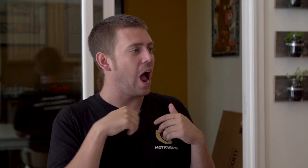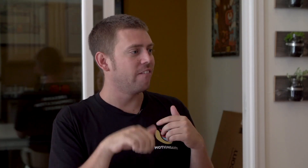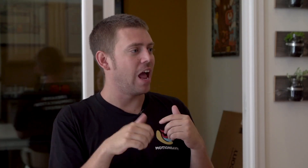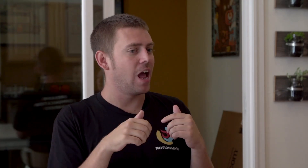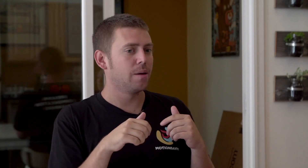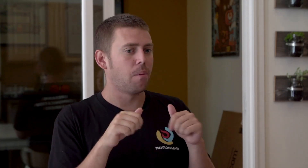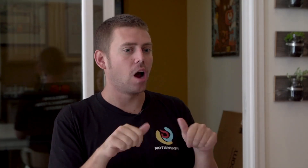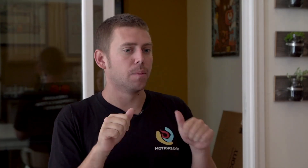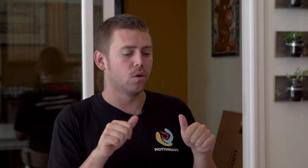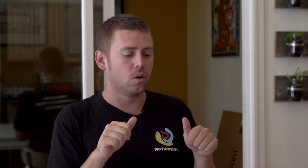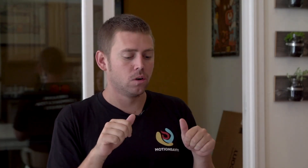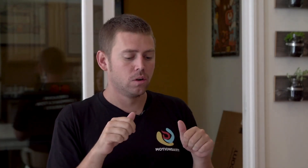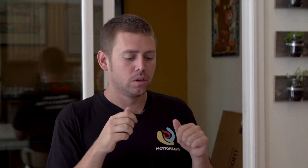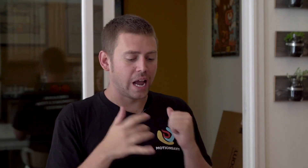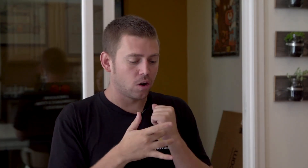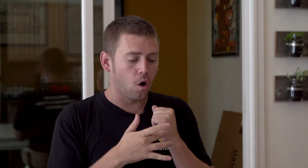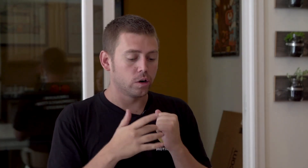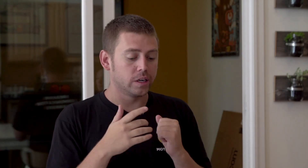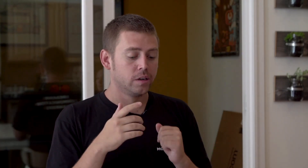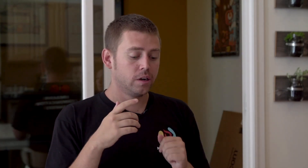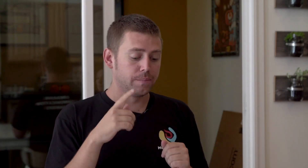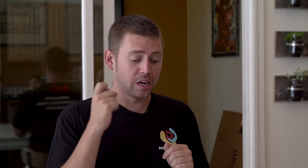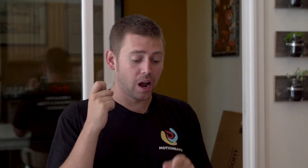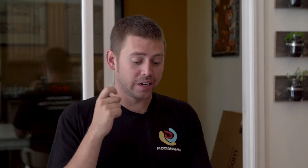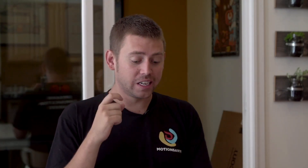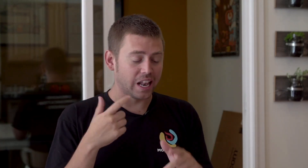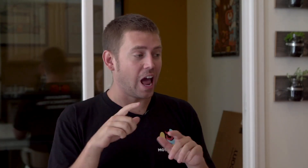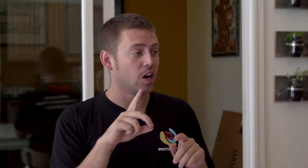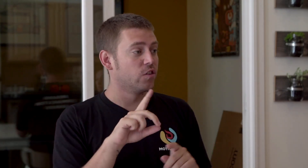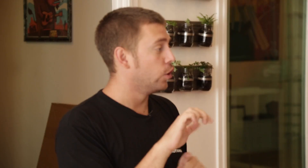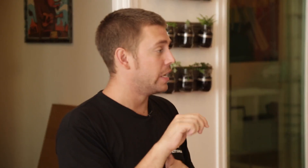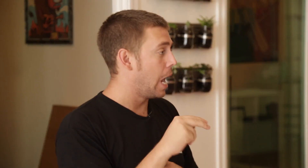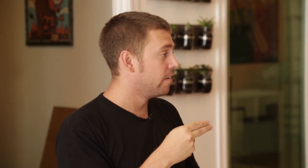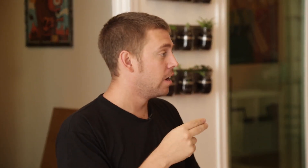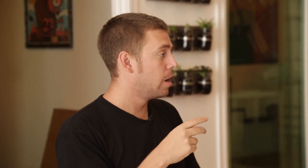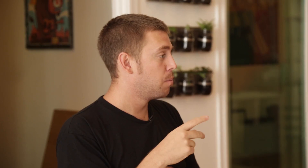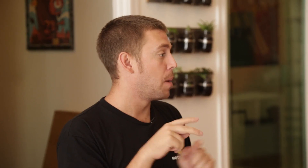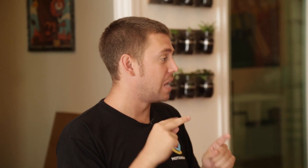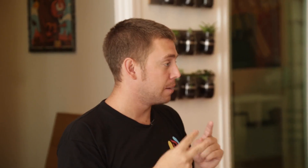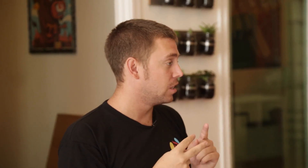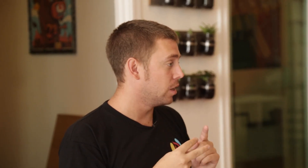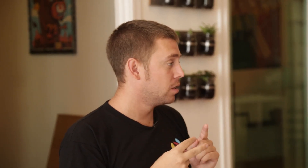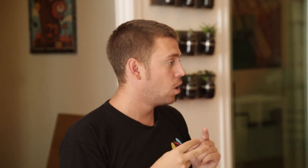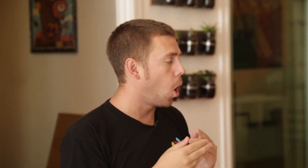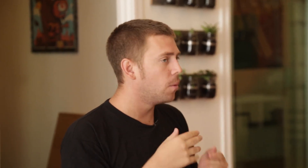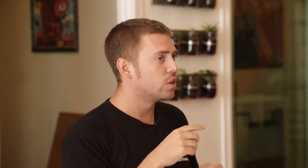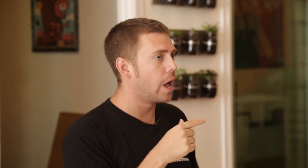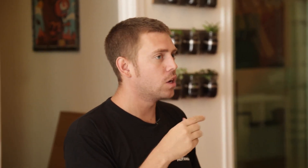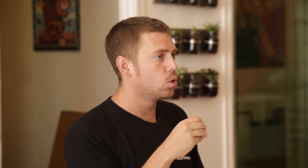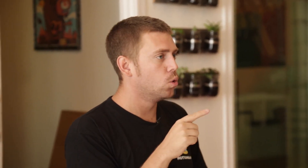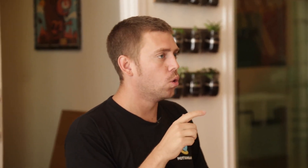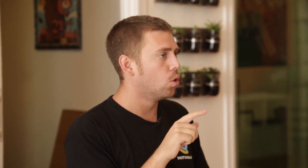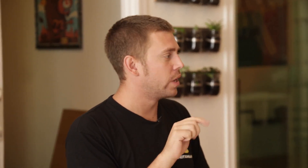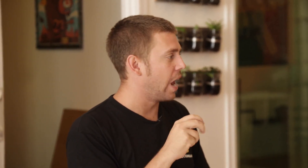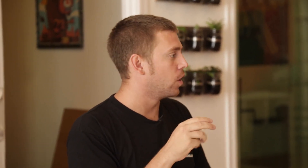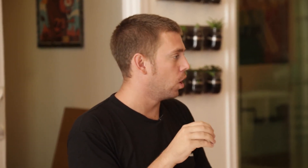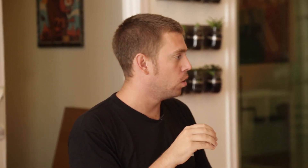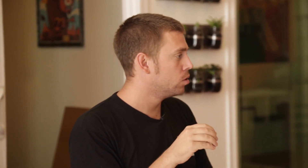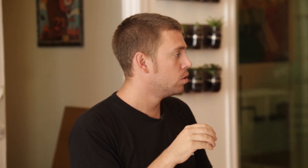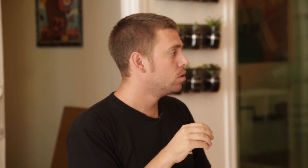have that possible technology because this allows for deaf perception, almost like Google Tango. Mm